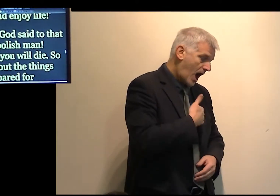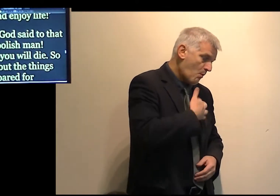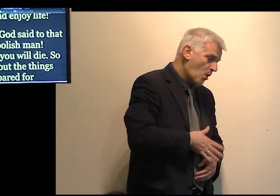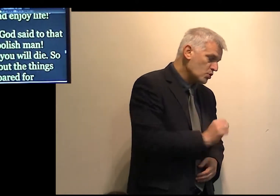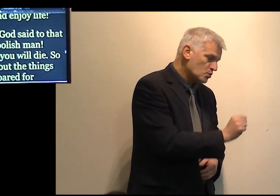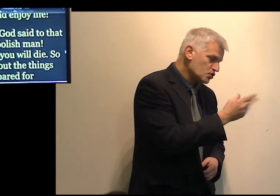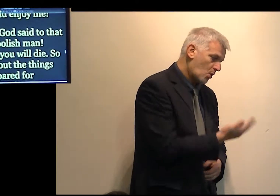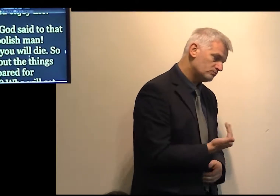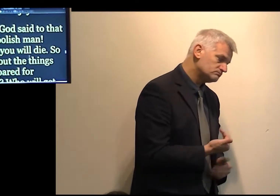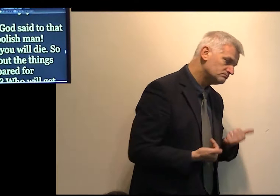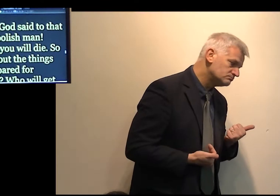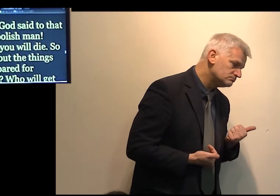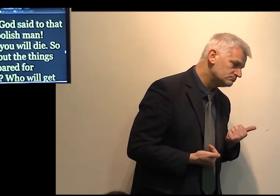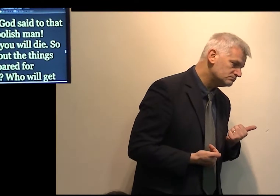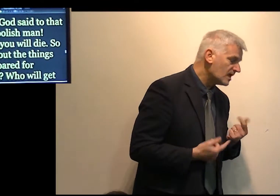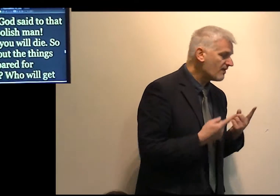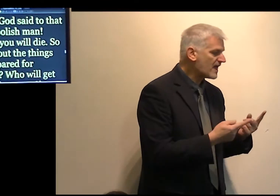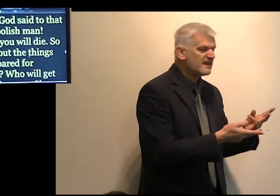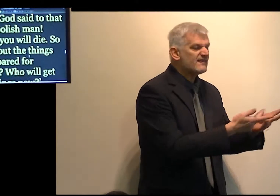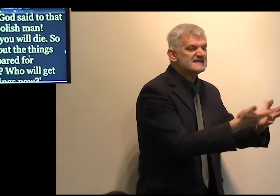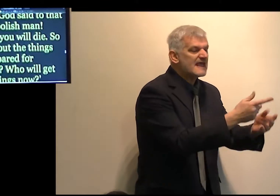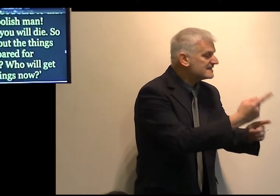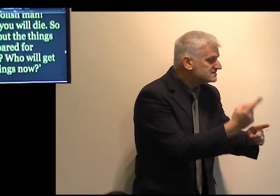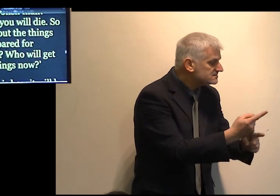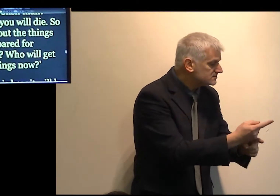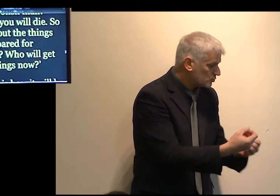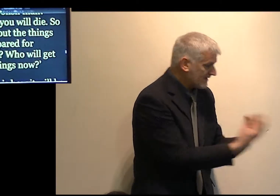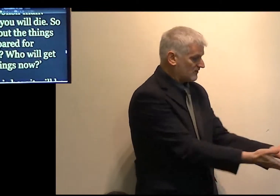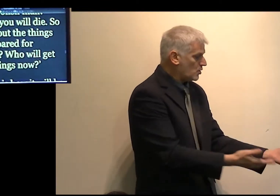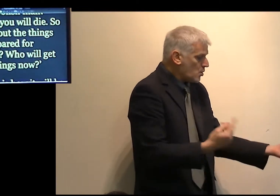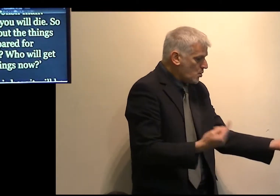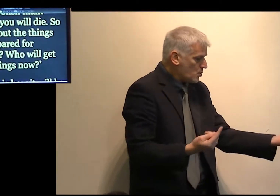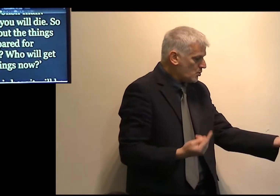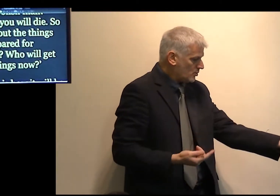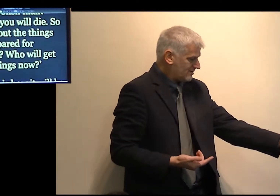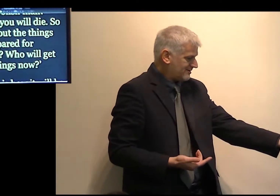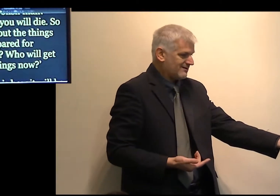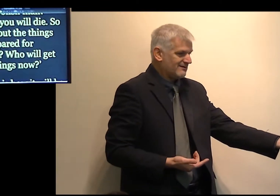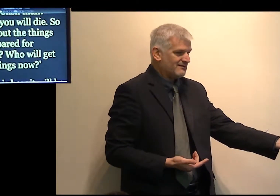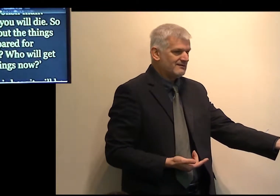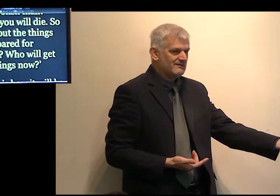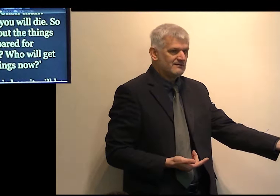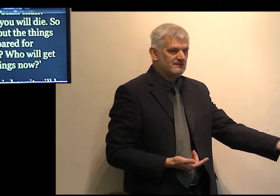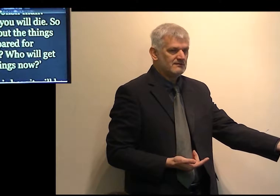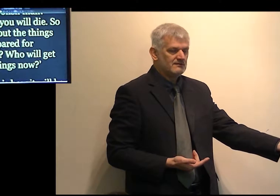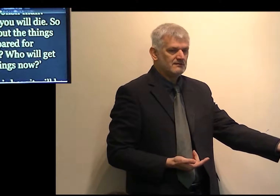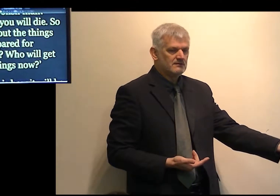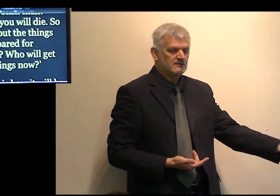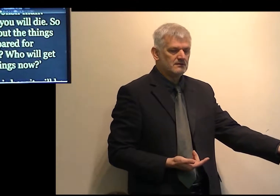of thee. Then who shall those things be which thou hast provided? So is